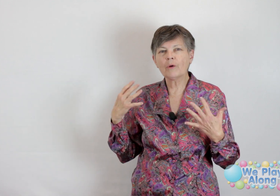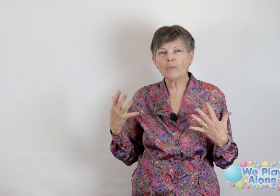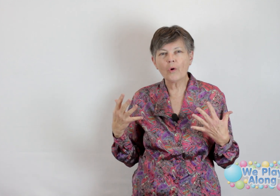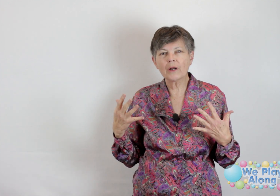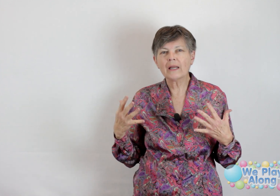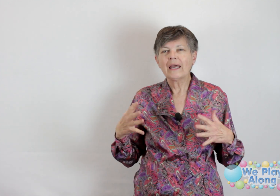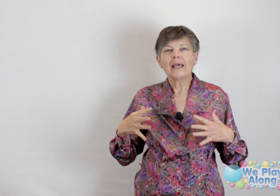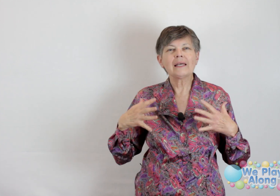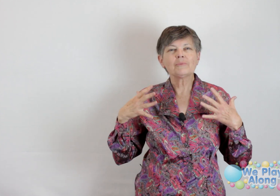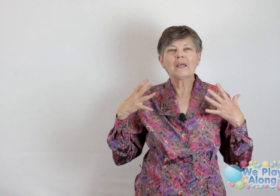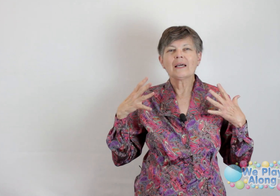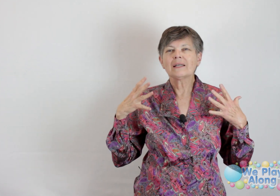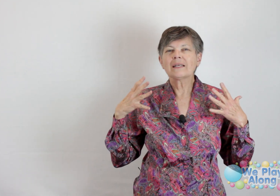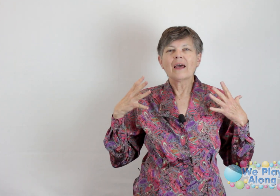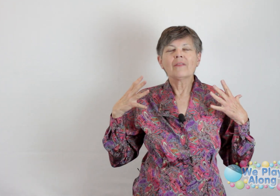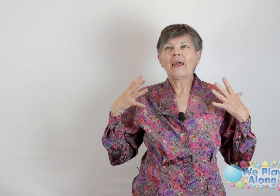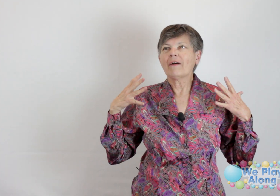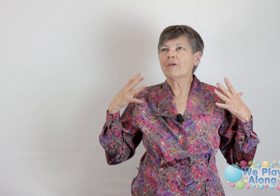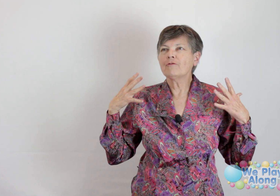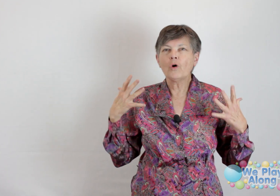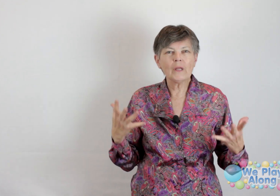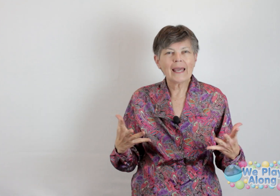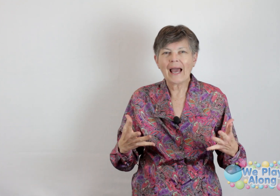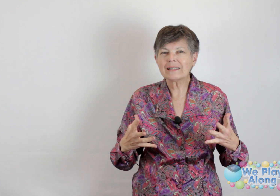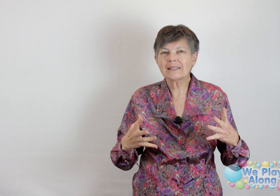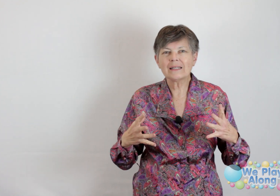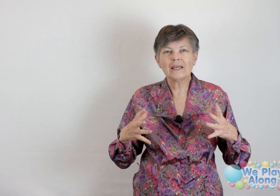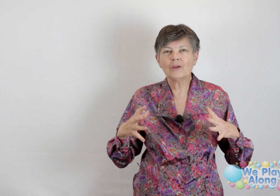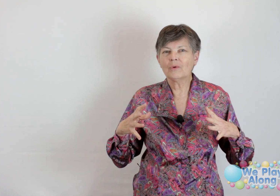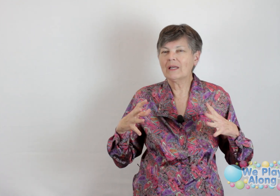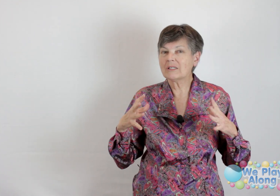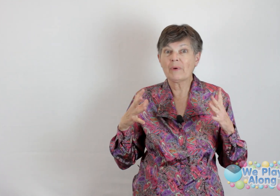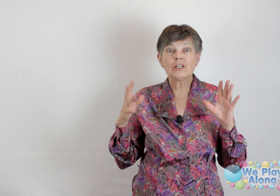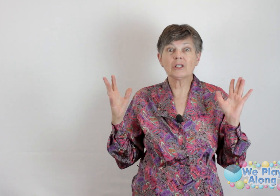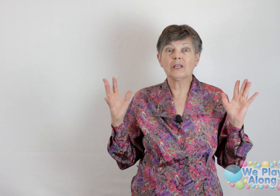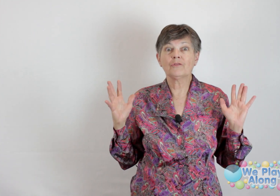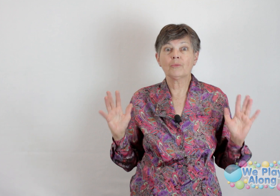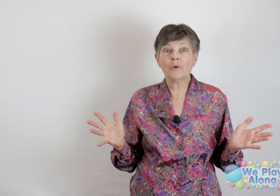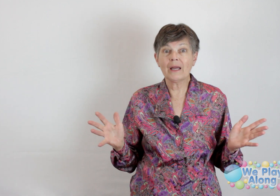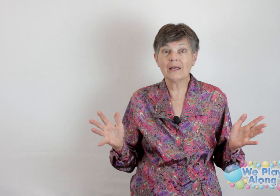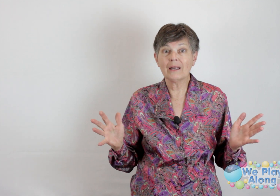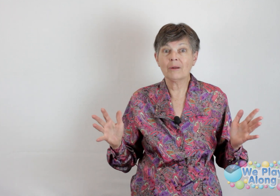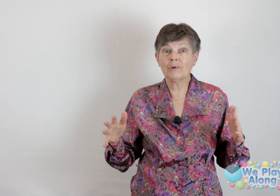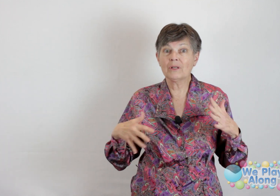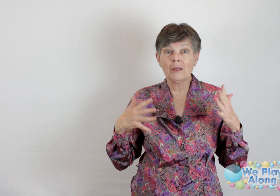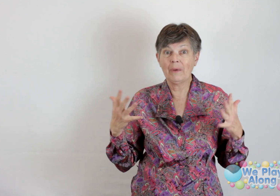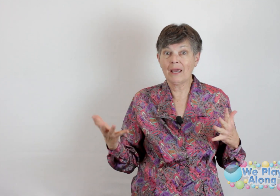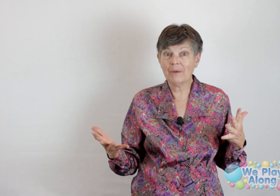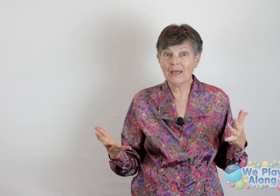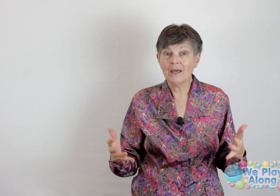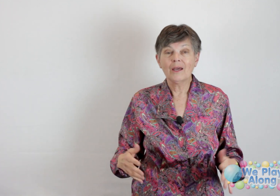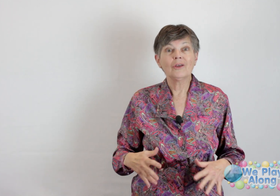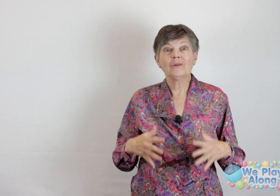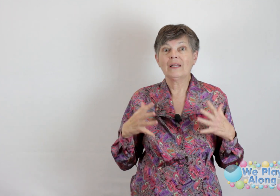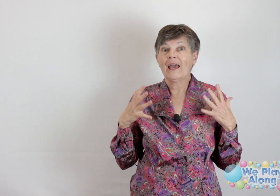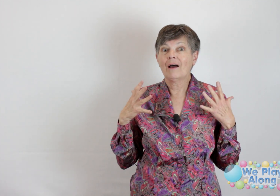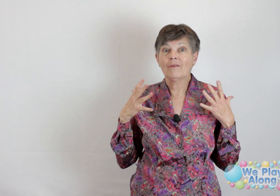important is because they have the folic acid that you need, especially if you're pregnant and building a baby. You need to have